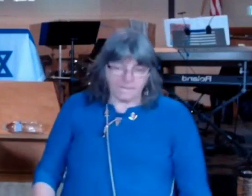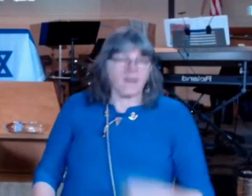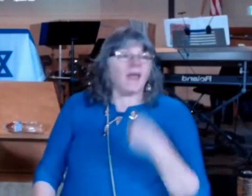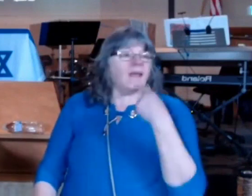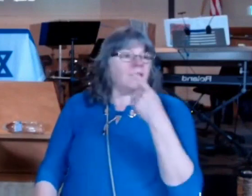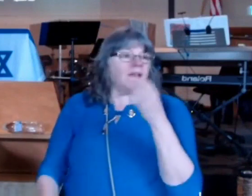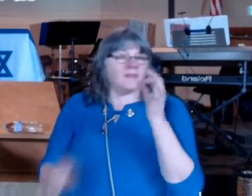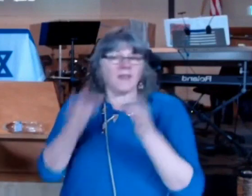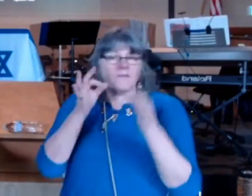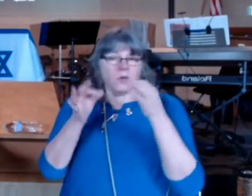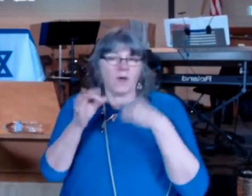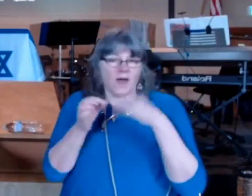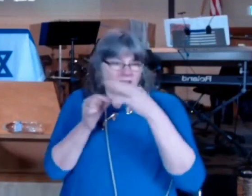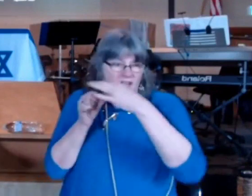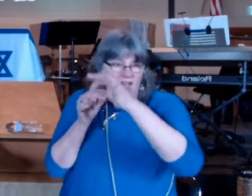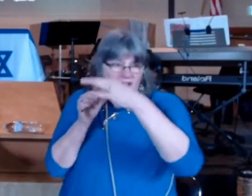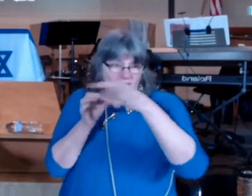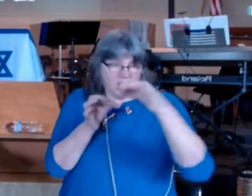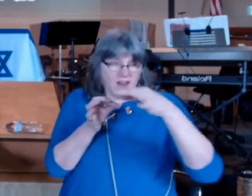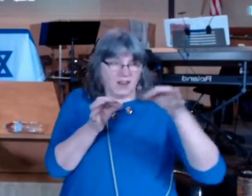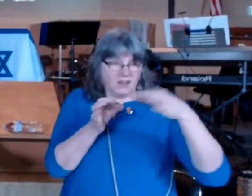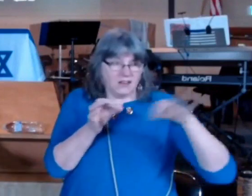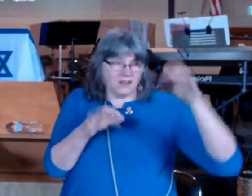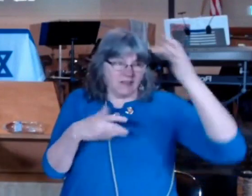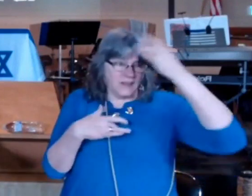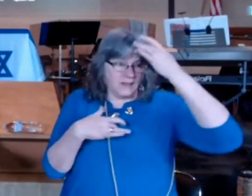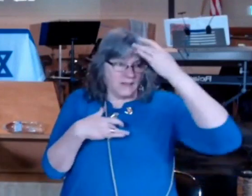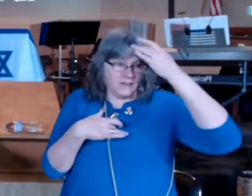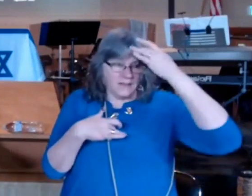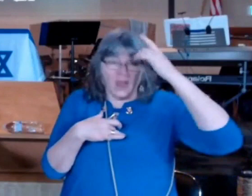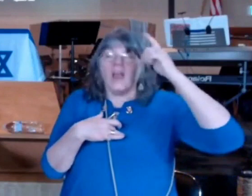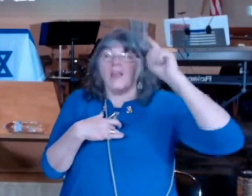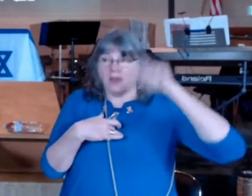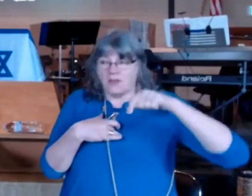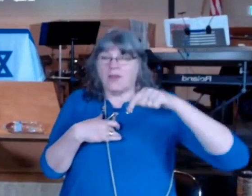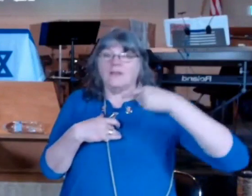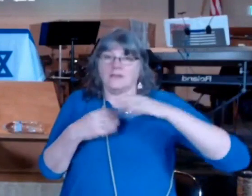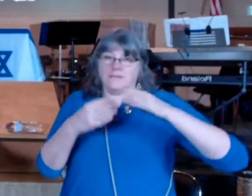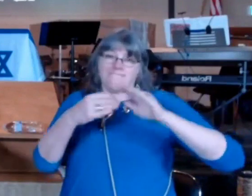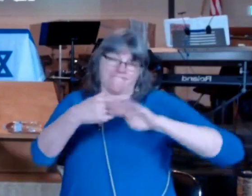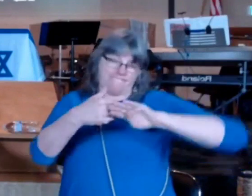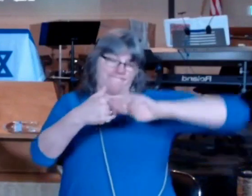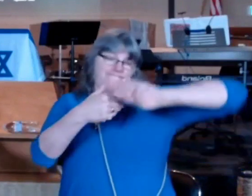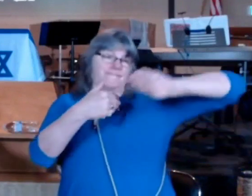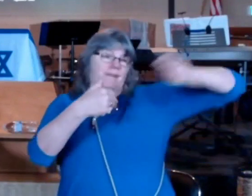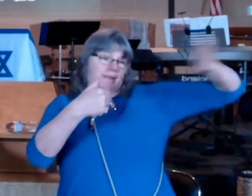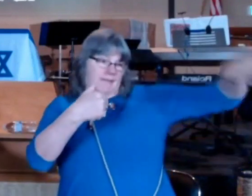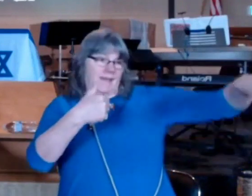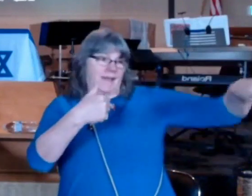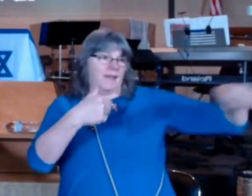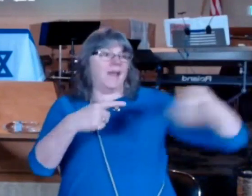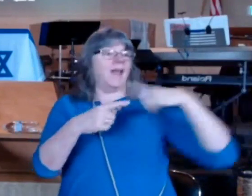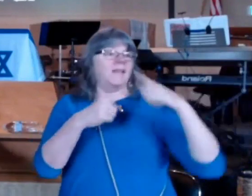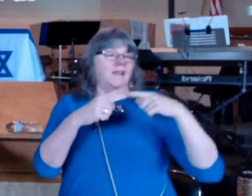camp considered unclean it is in fact teaching us about quarantine for health